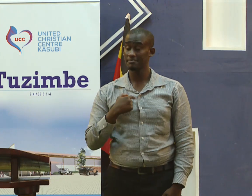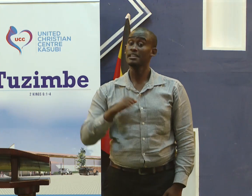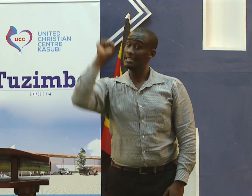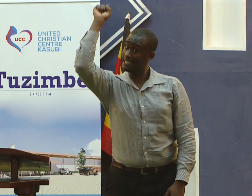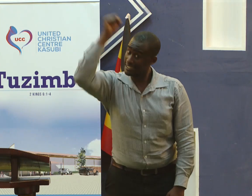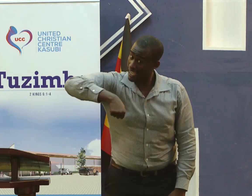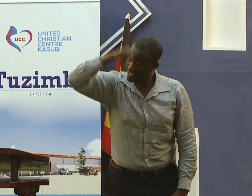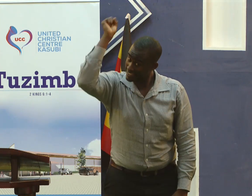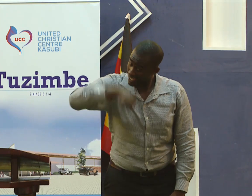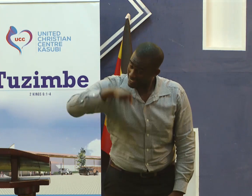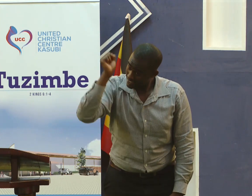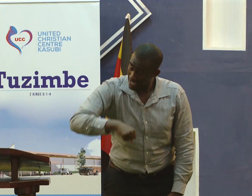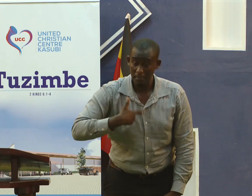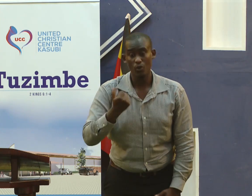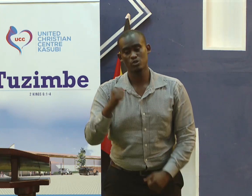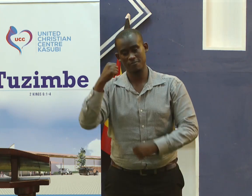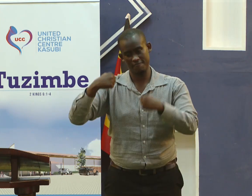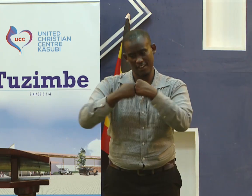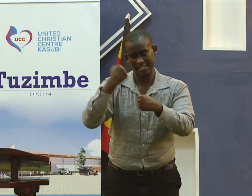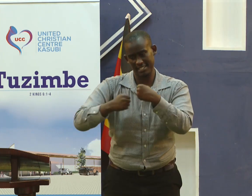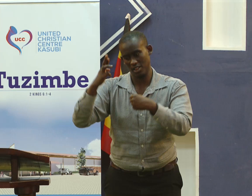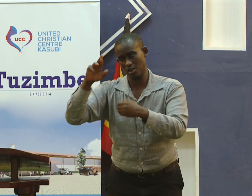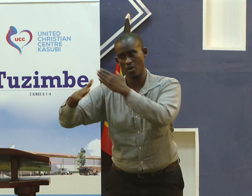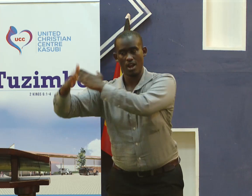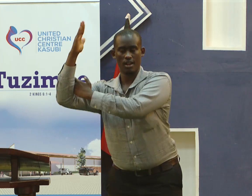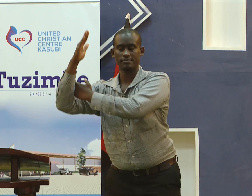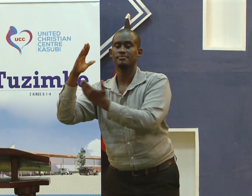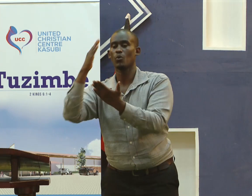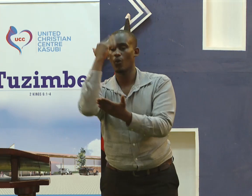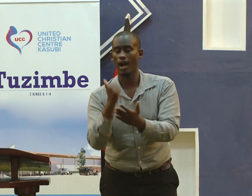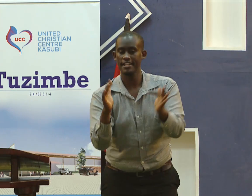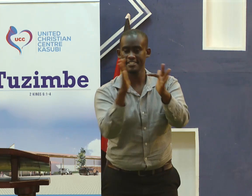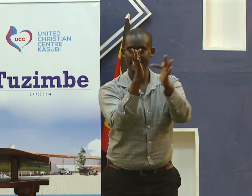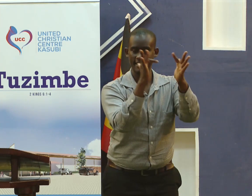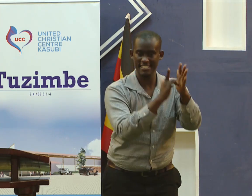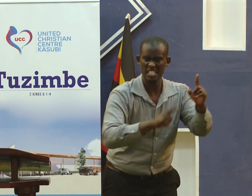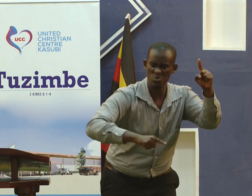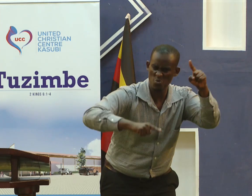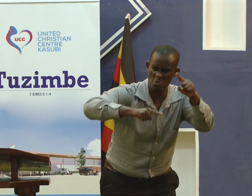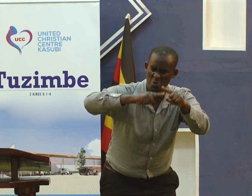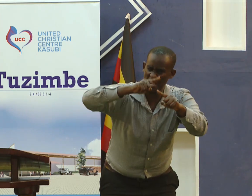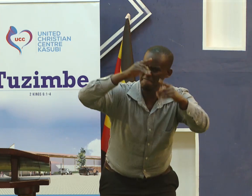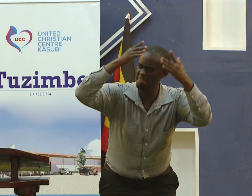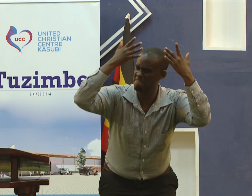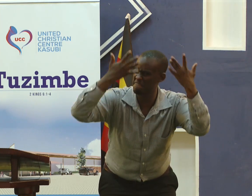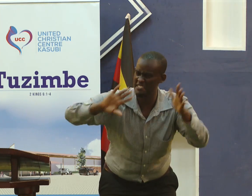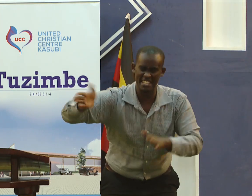and it's possible because we are fighting on the right side for Christ overcame